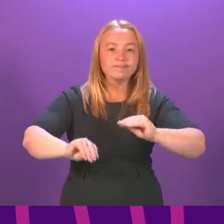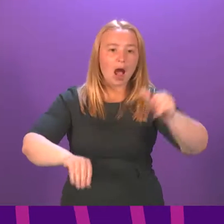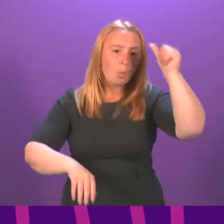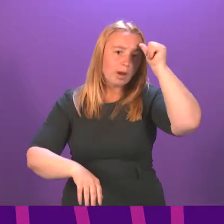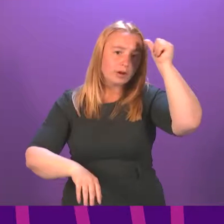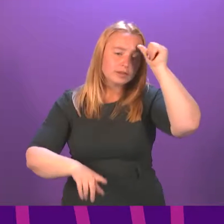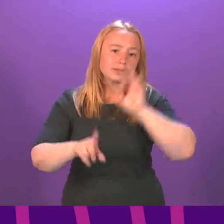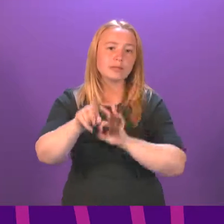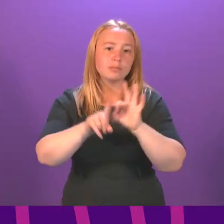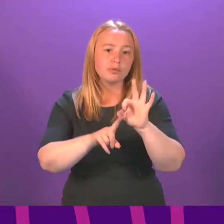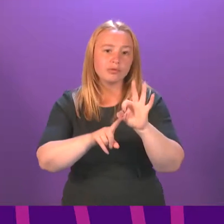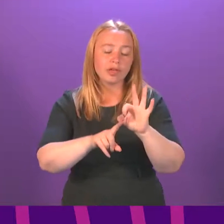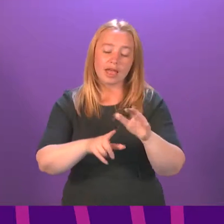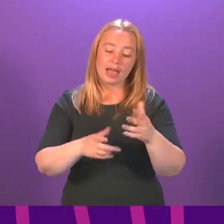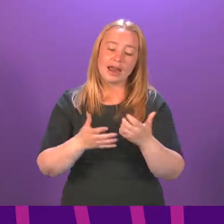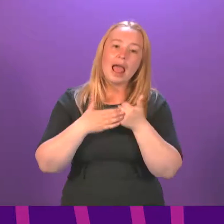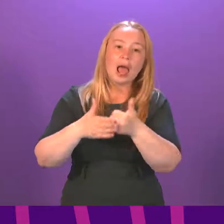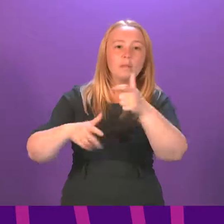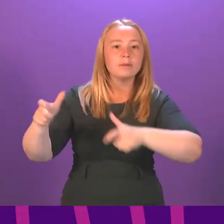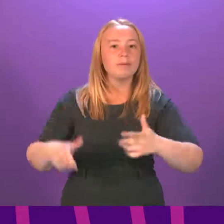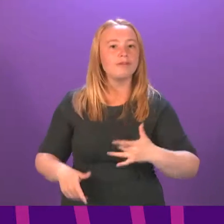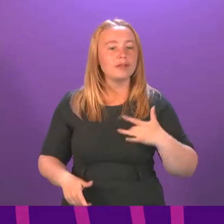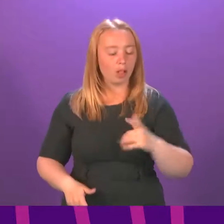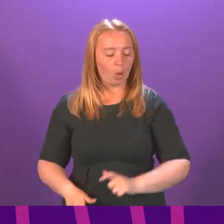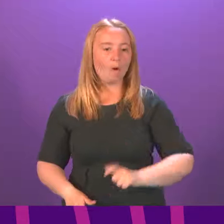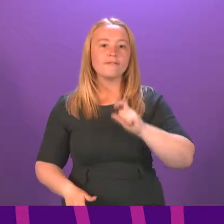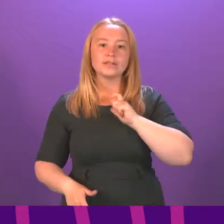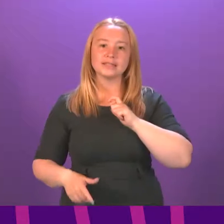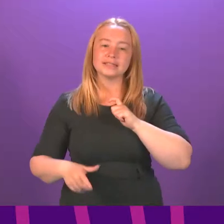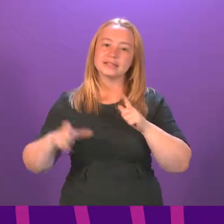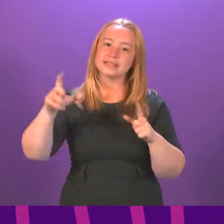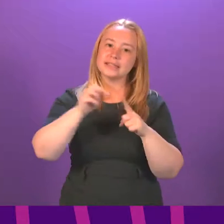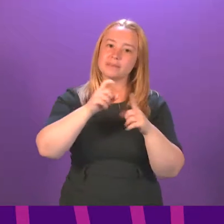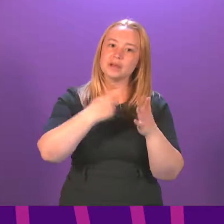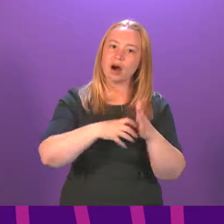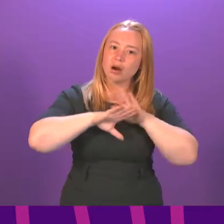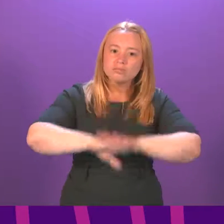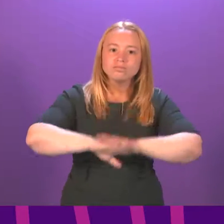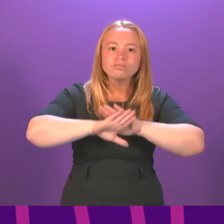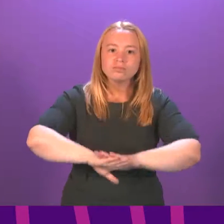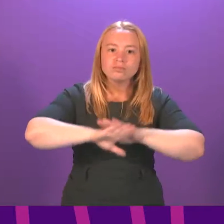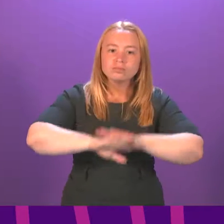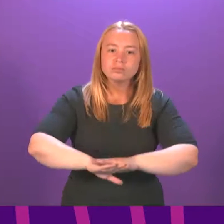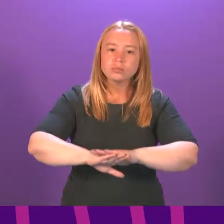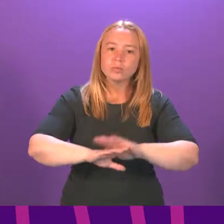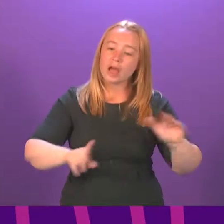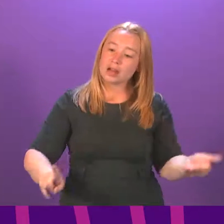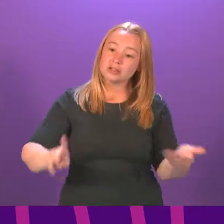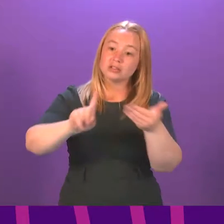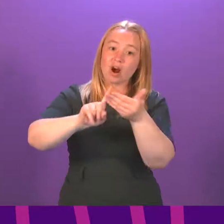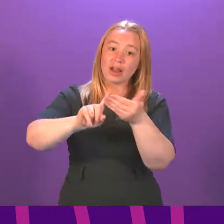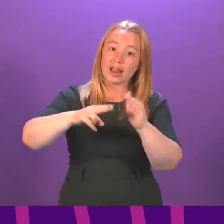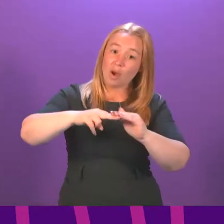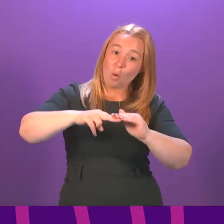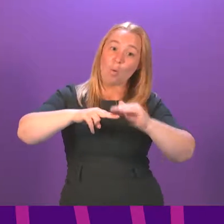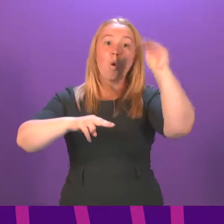confidence in performing it. As I stated, the numbers have – we have way surpassed the target that we had, so